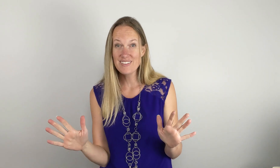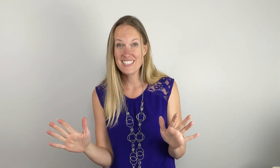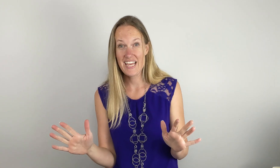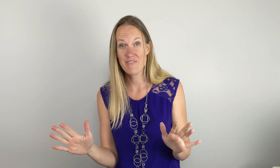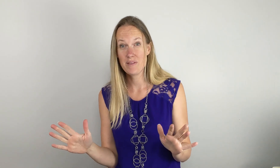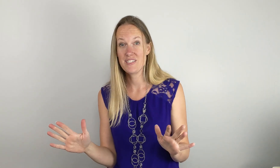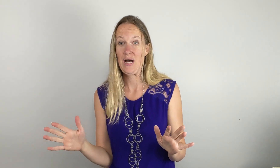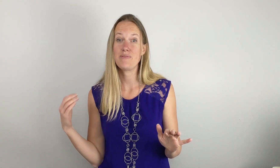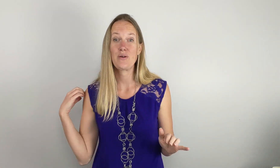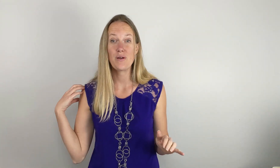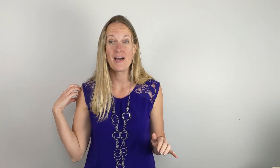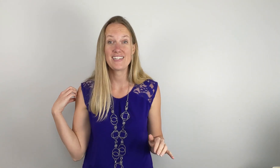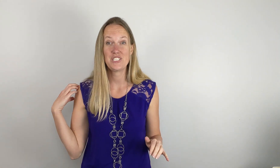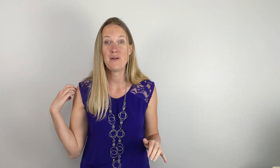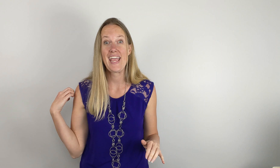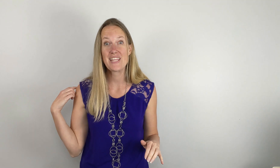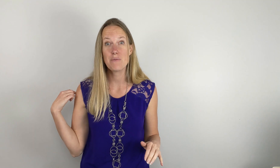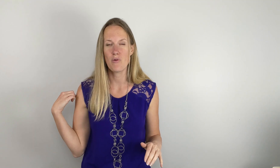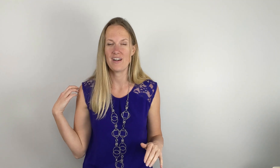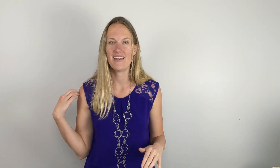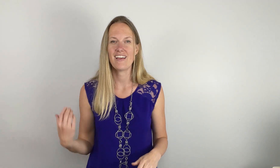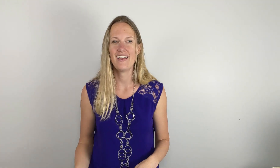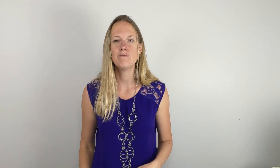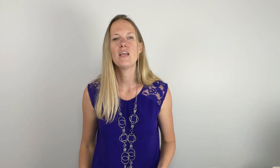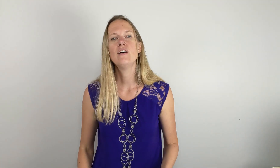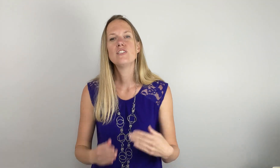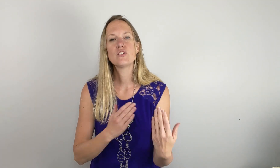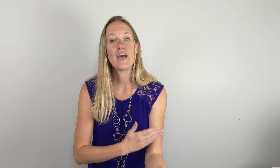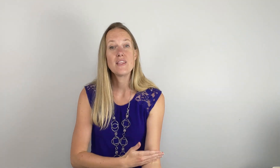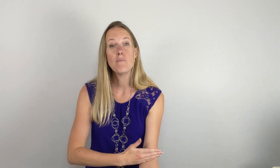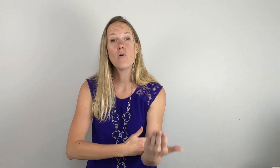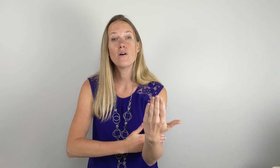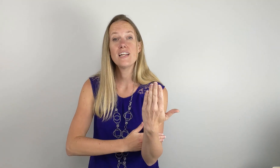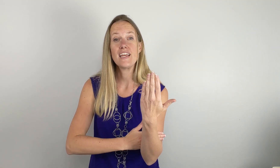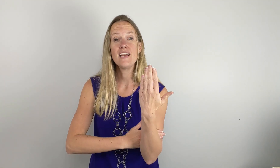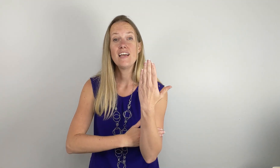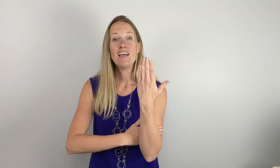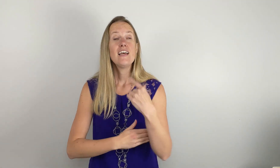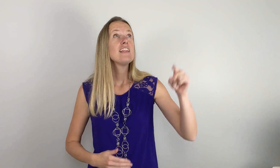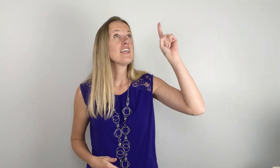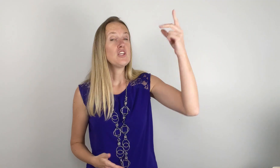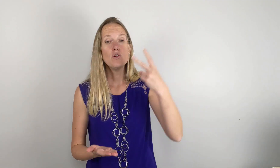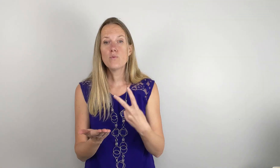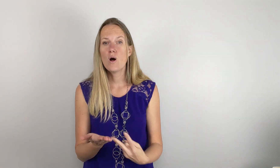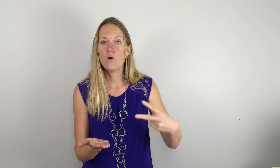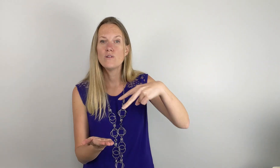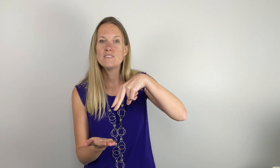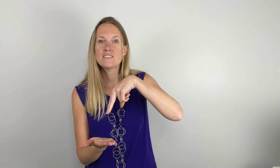learned today from the top. So going back to in the morning. Okay. So in the morning that you rose,